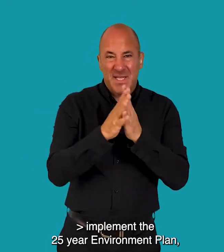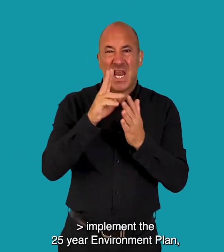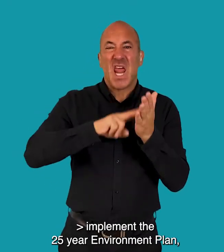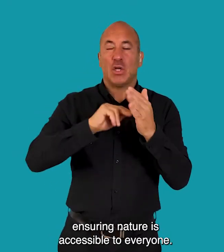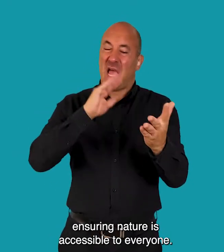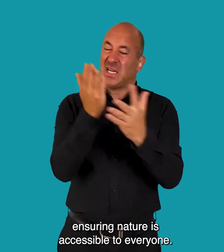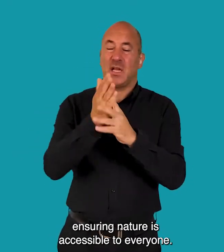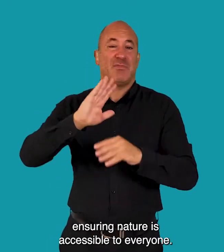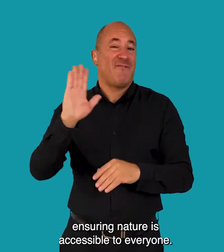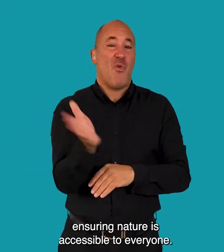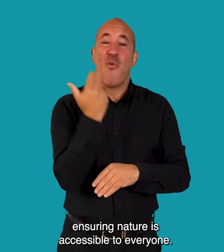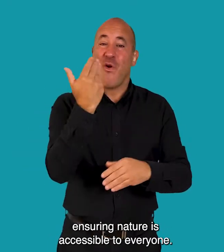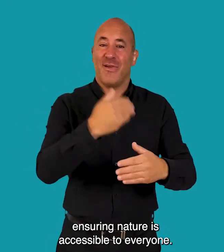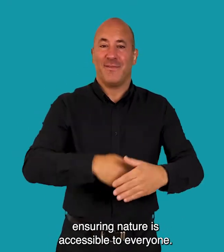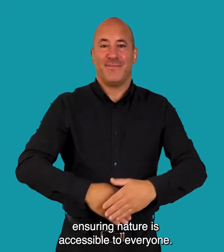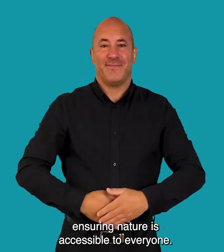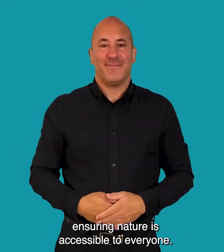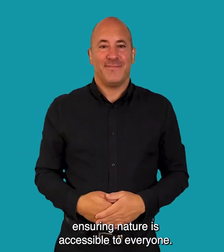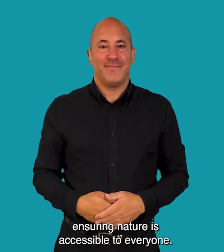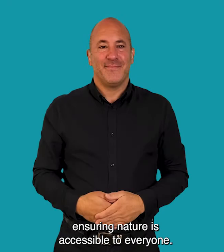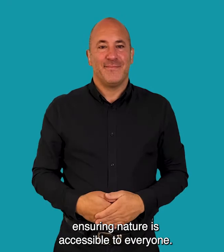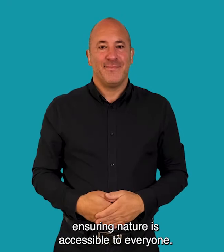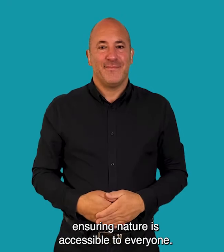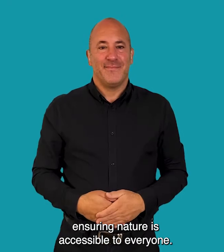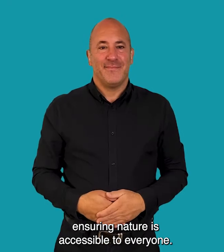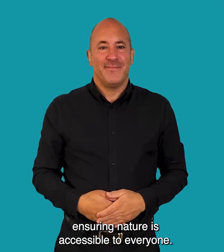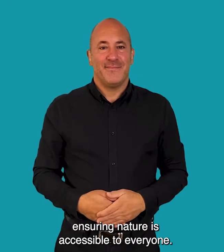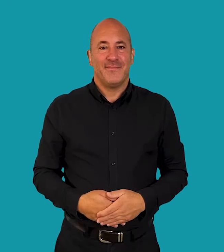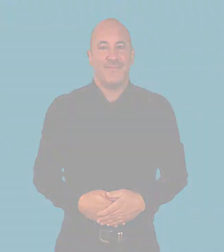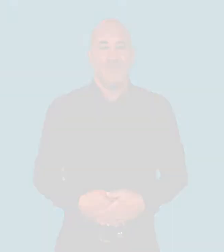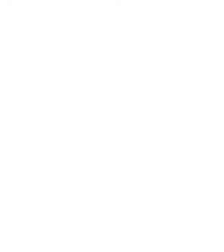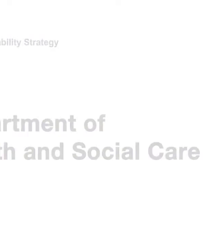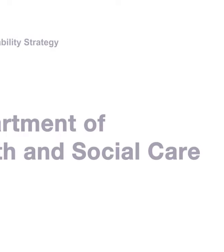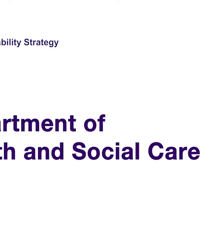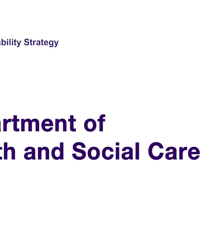plan ensuring nature is accessible to everyone